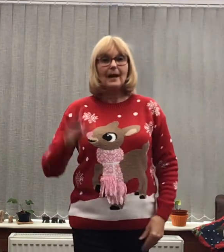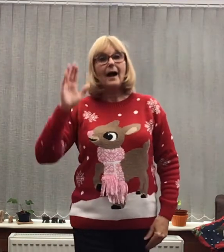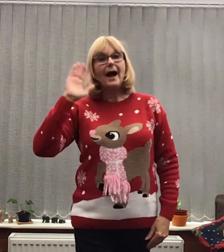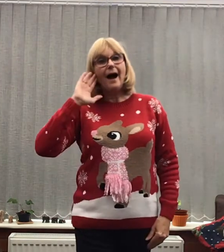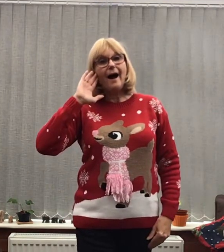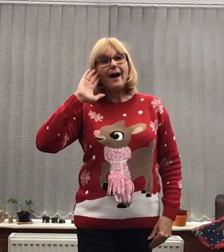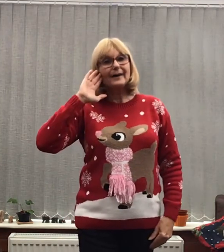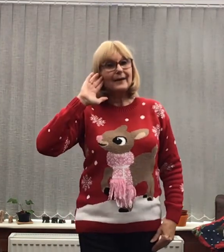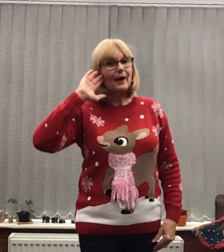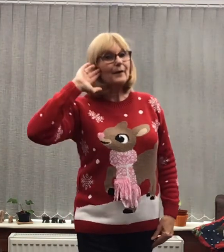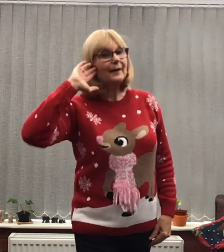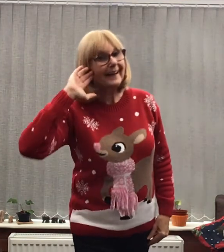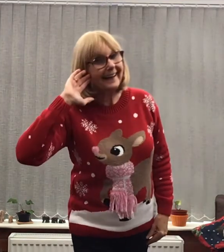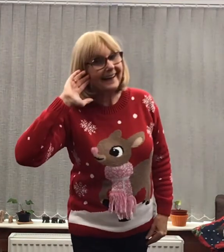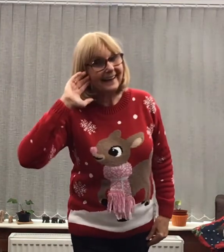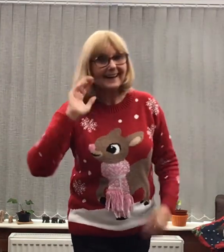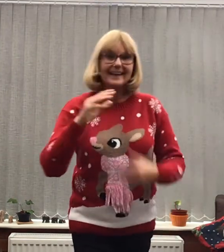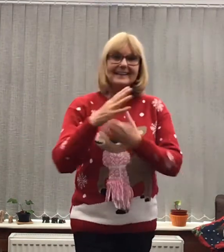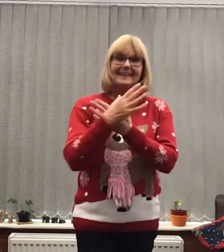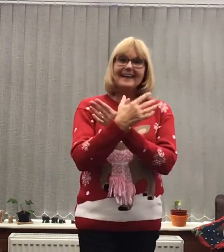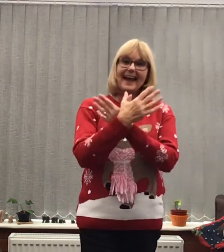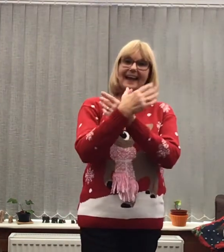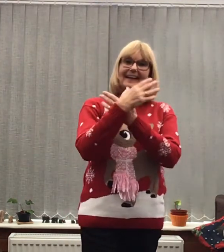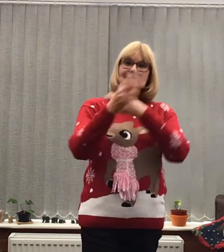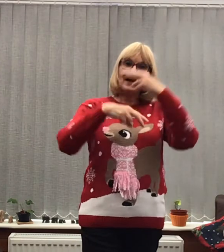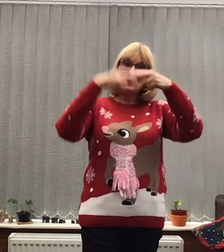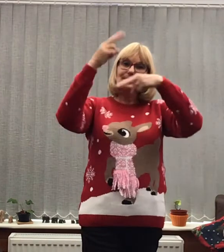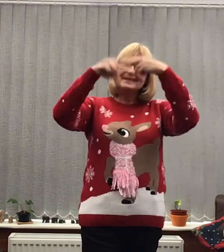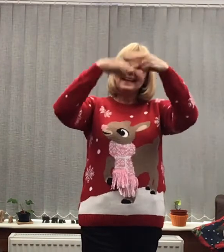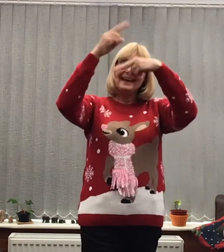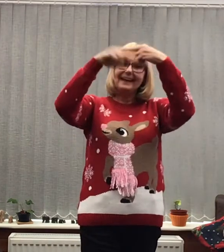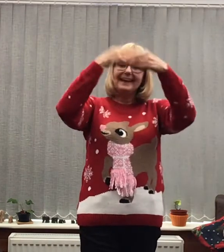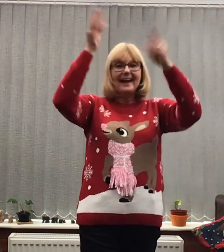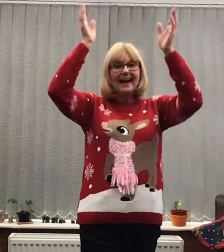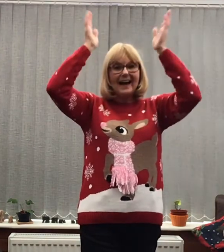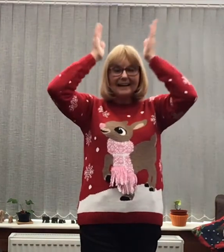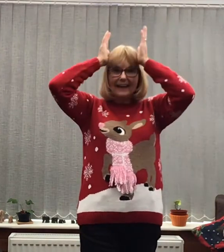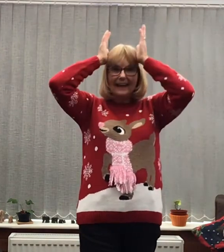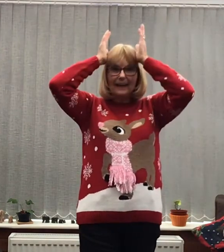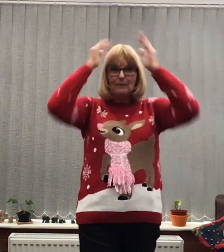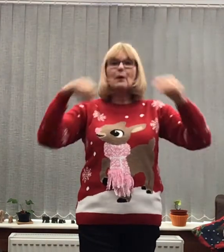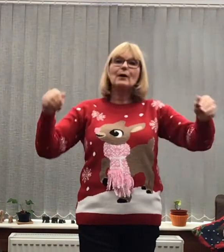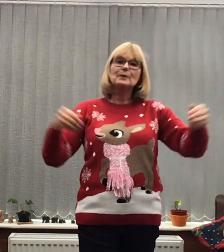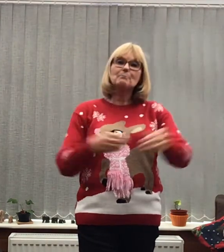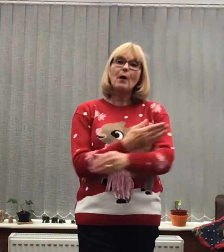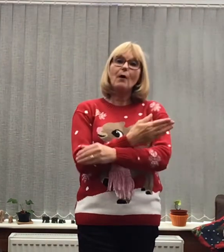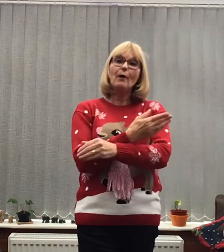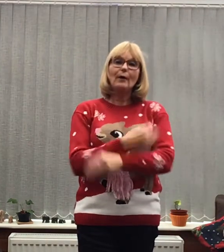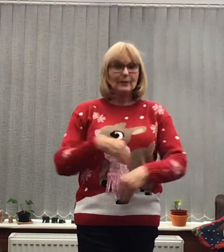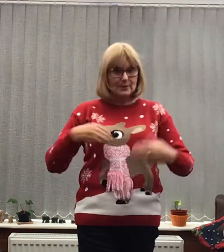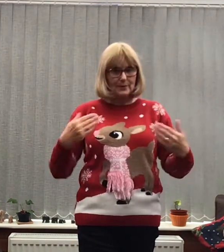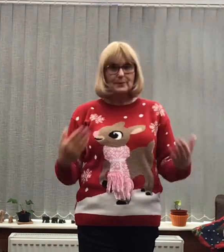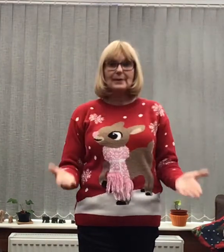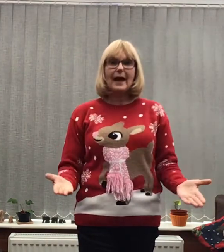I now hear the angels sing A king was born today